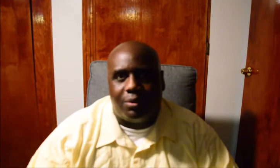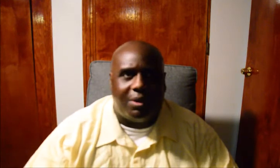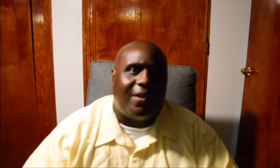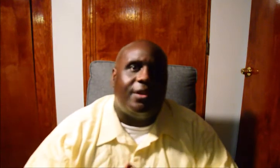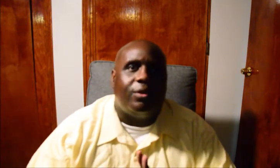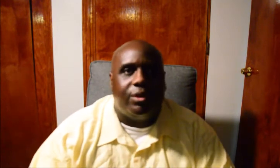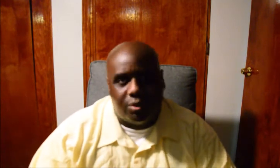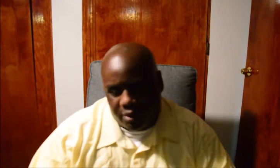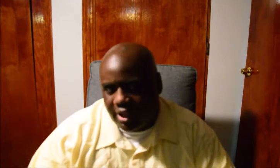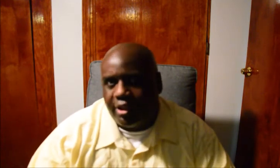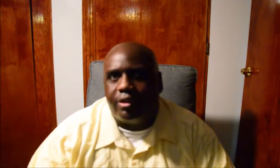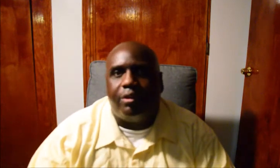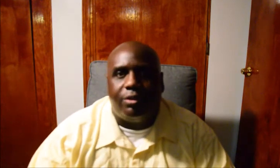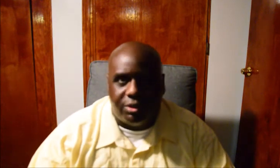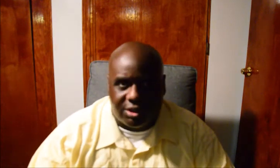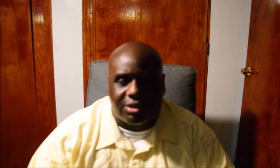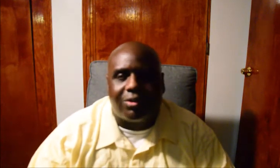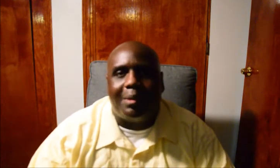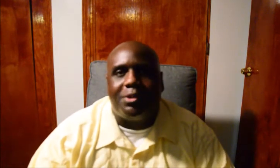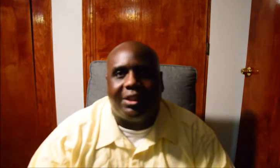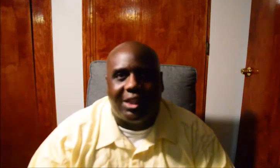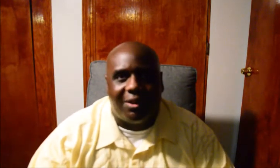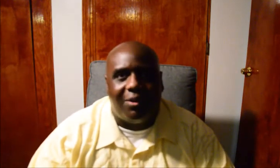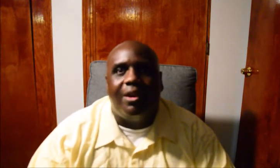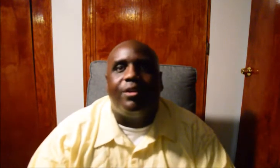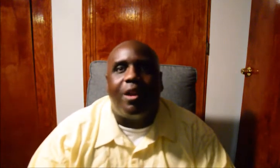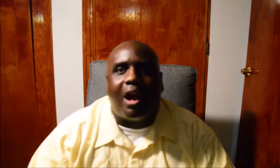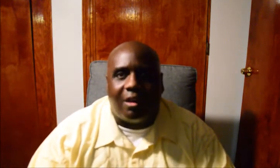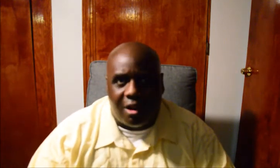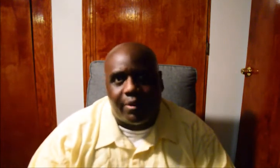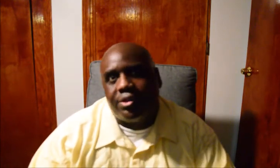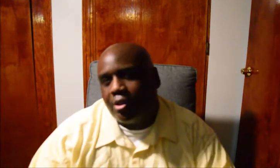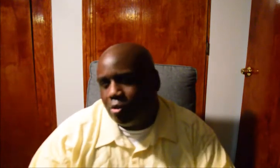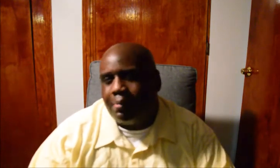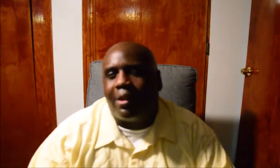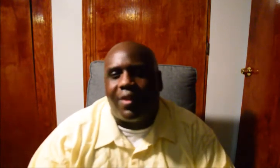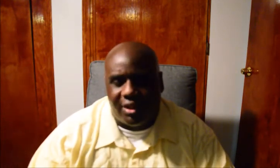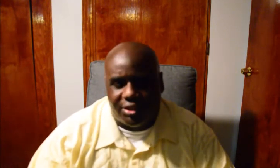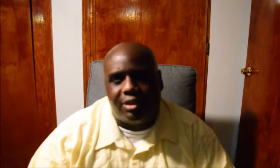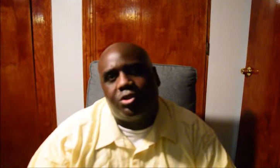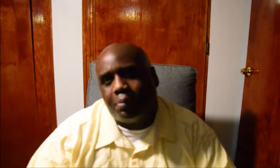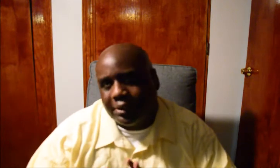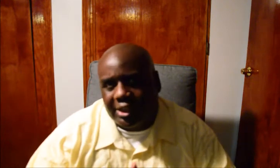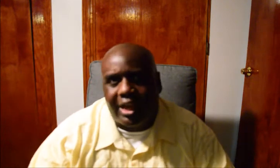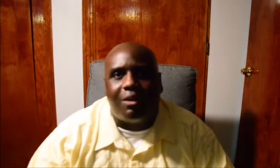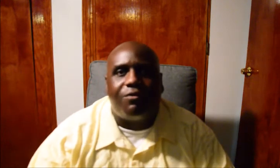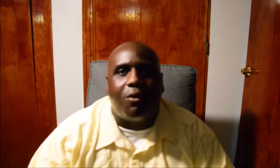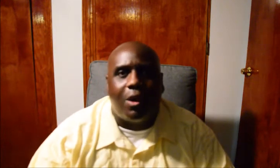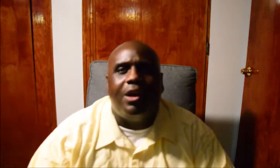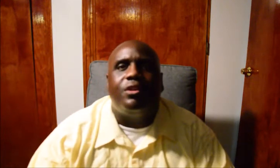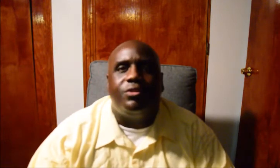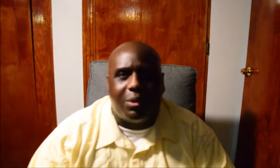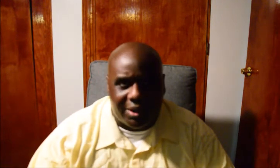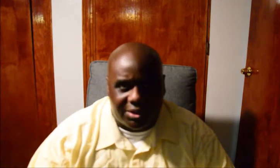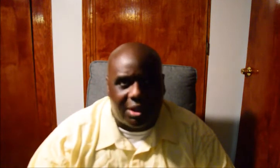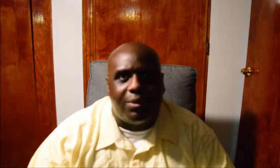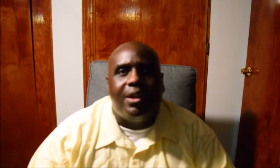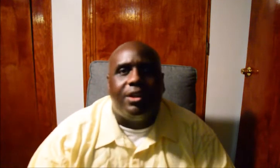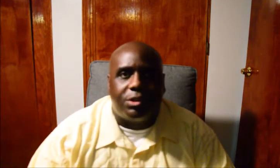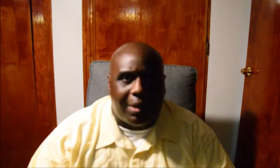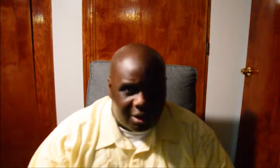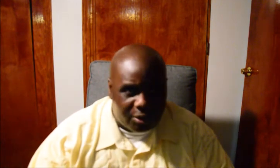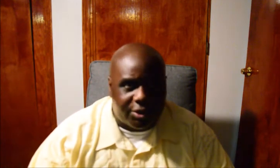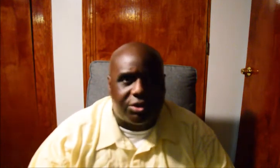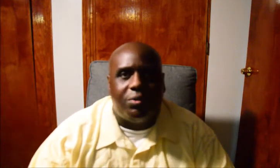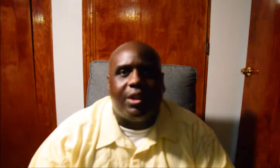know how I do. If I know you, and you just subscribe to the channel, I'll always send you a big thanks and a super shout out for doing so.